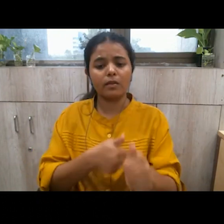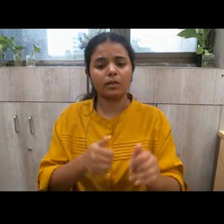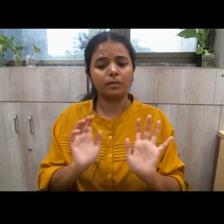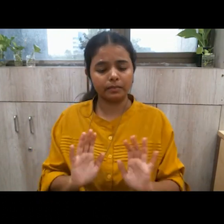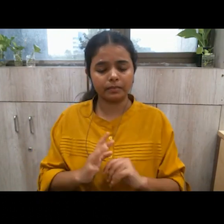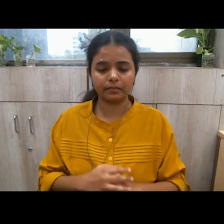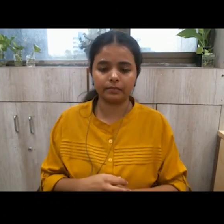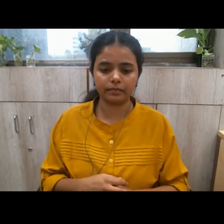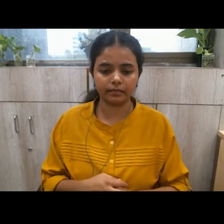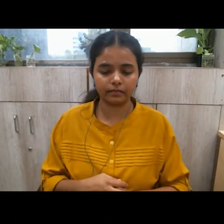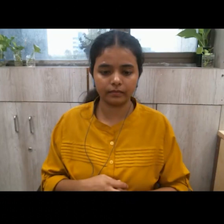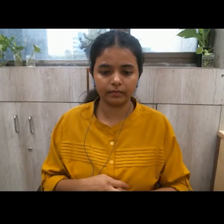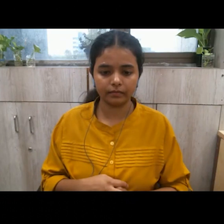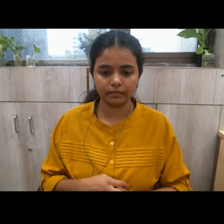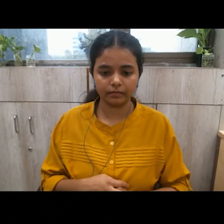work